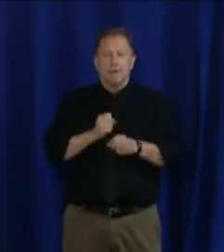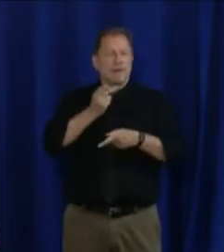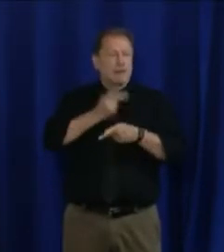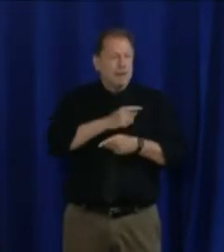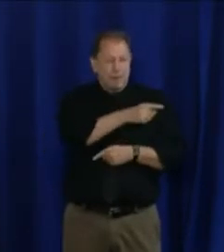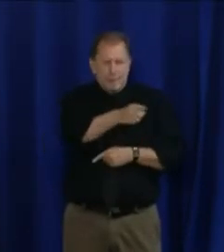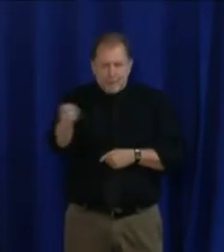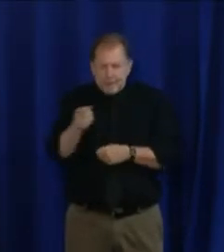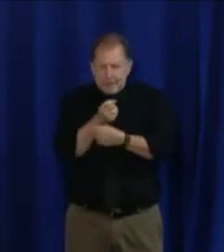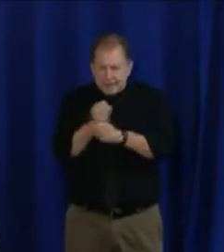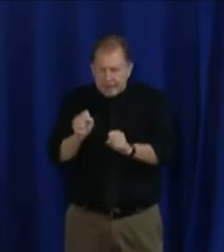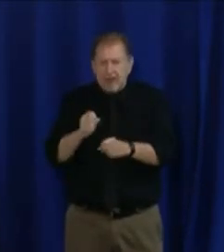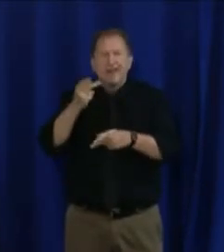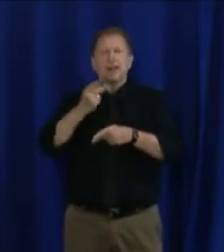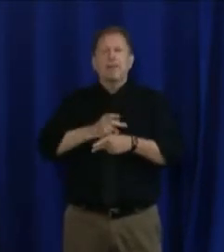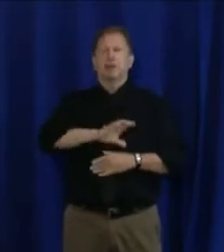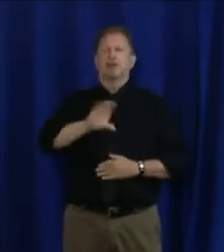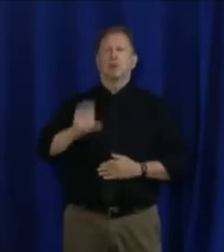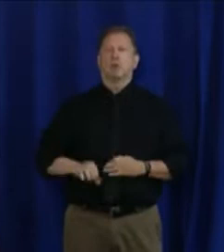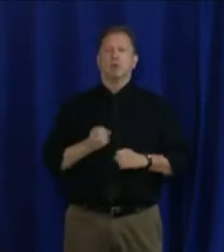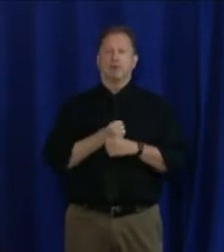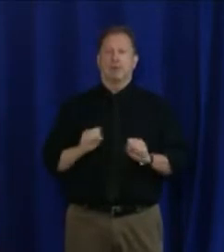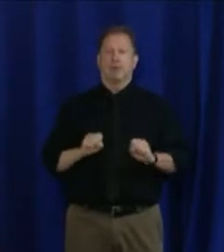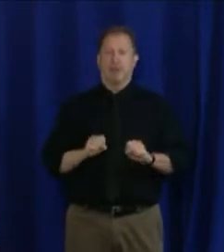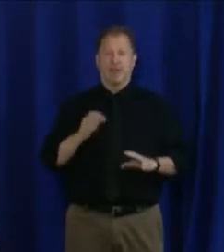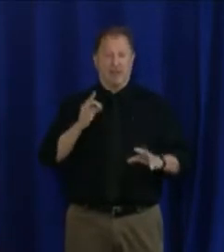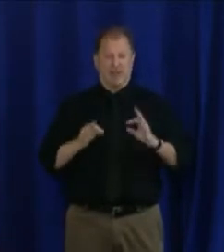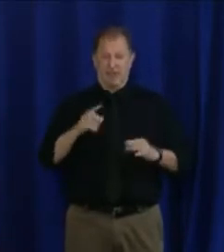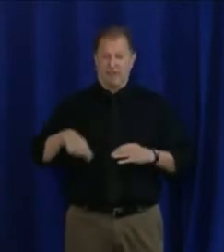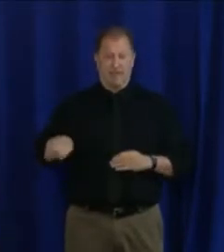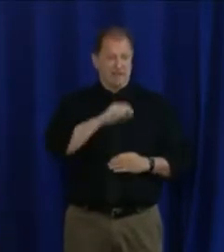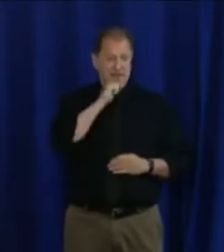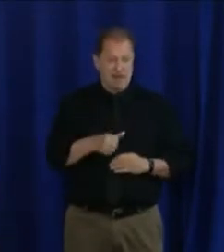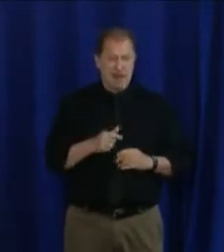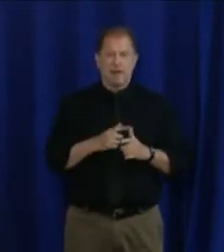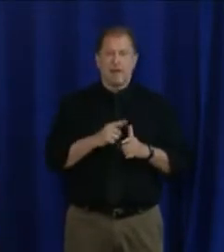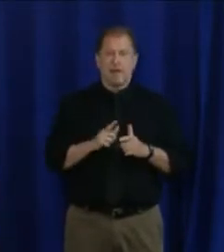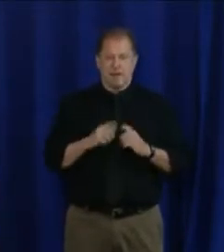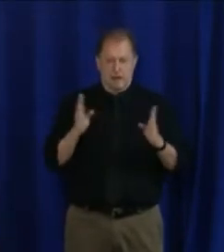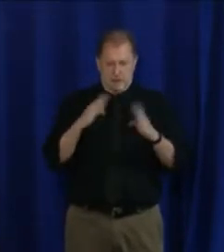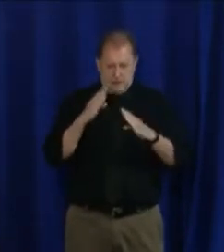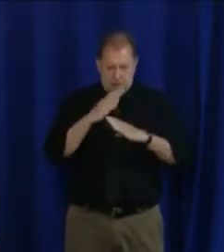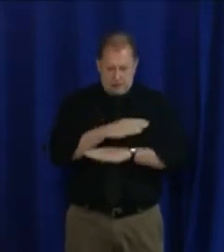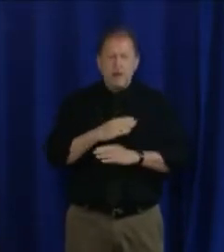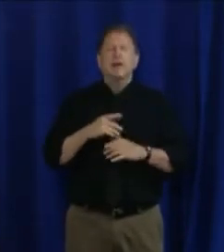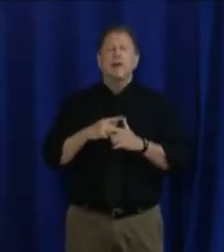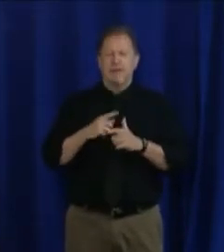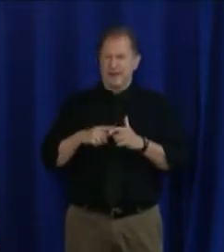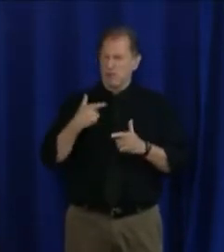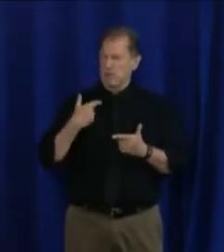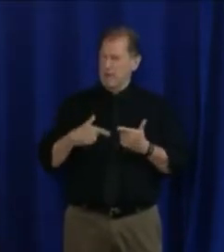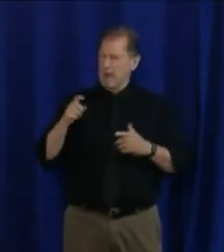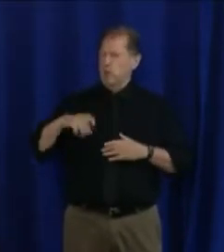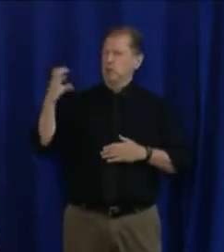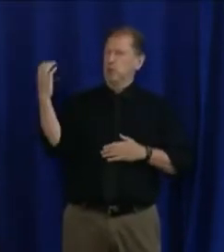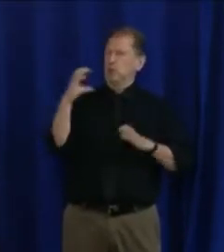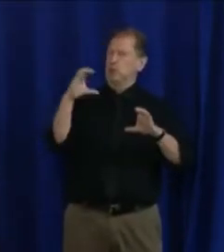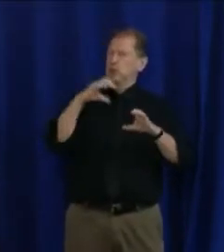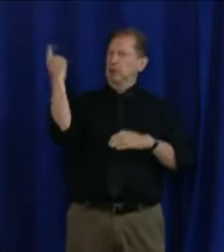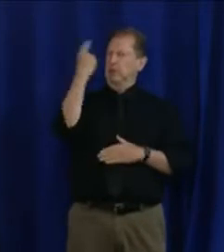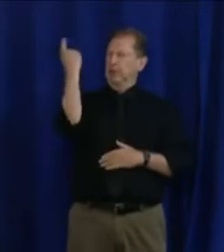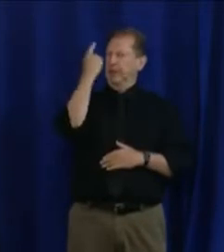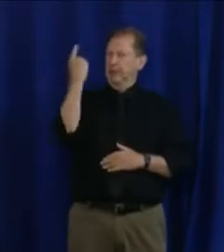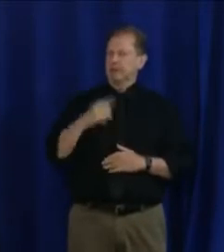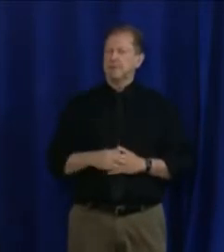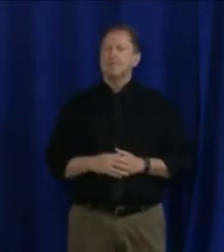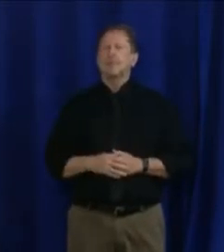Chicago safe before we have to take any additional steps. Right now, our priority is keeping the numbers of